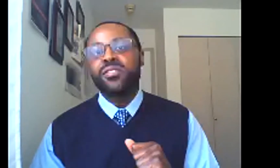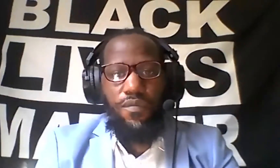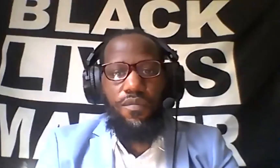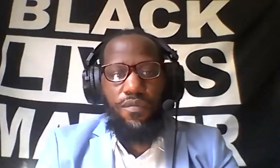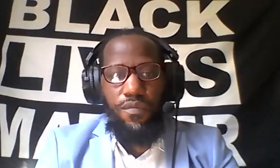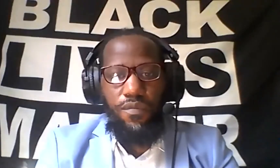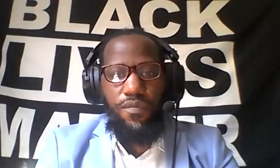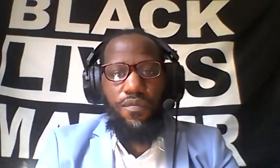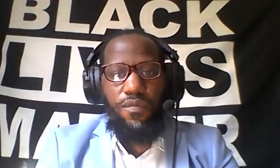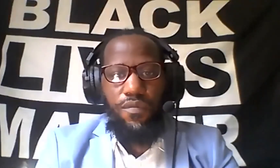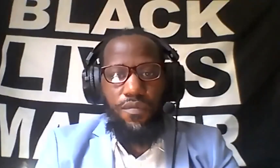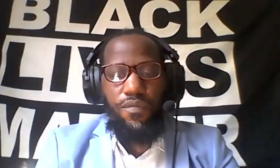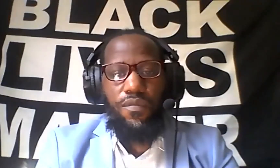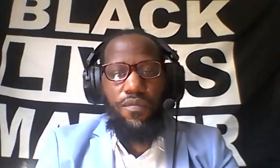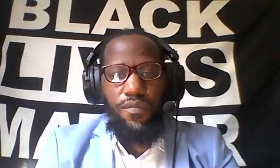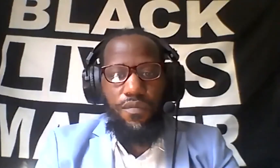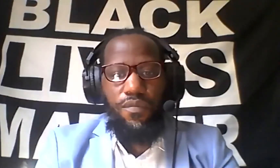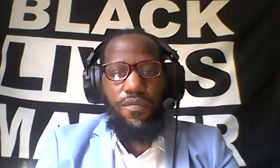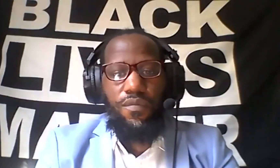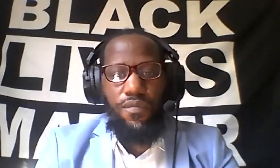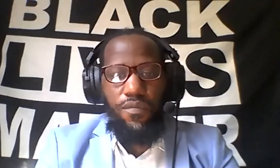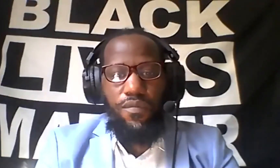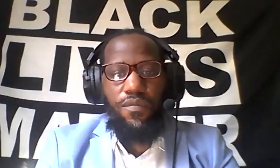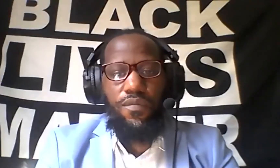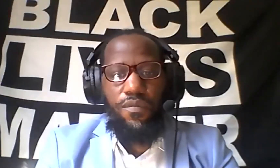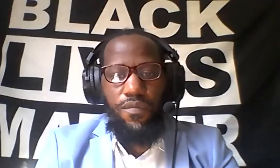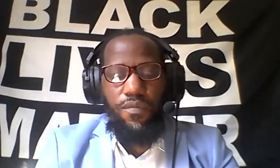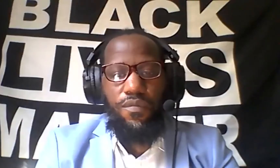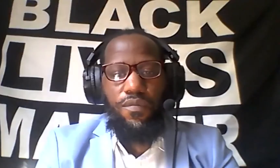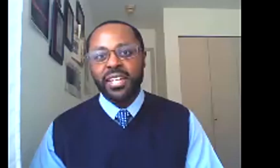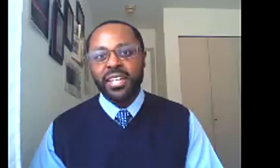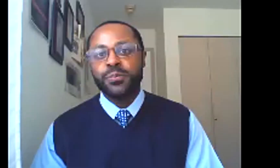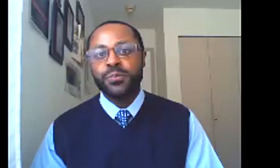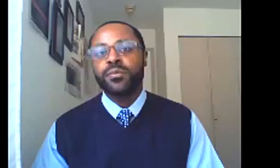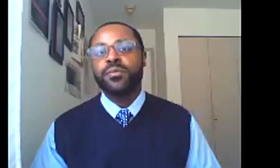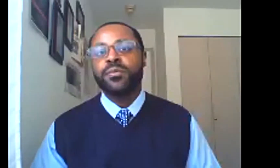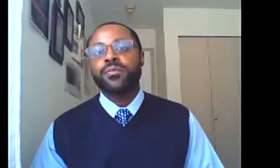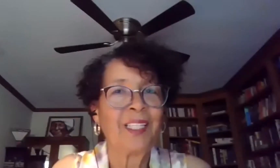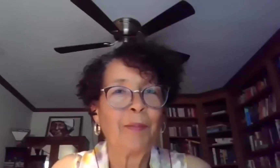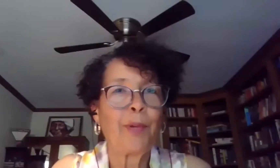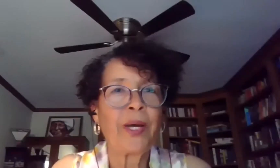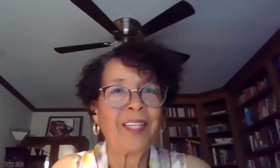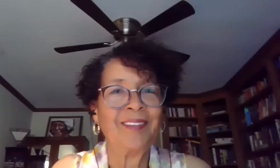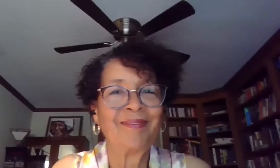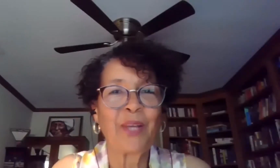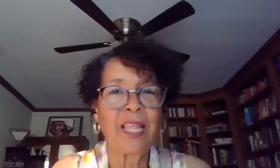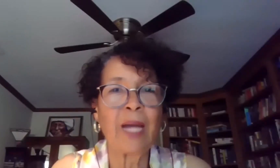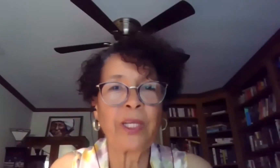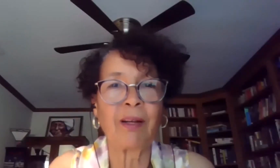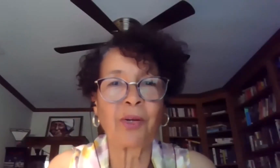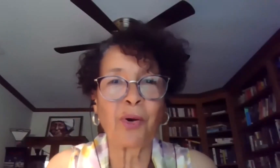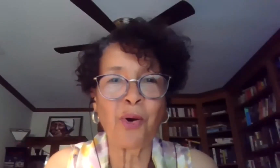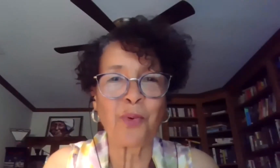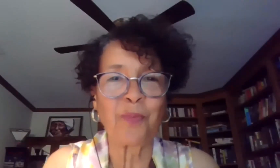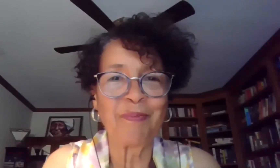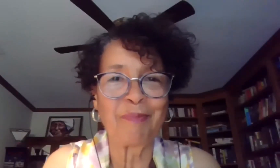uh, freedom and justice. Black lives matter. Thank you. Boy, with that, we